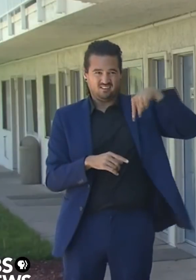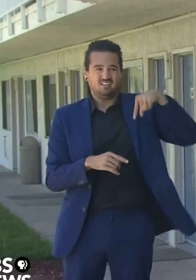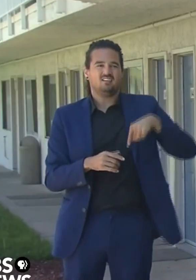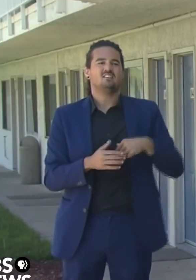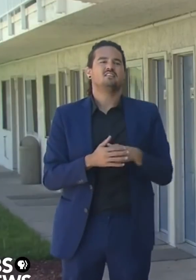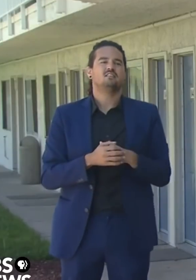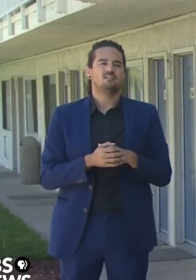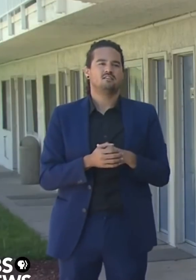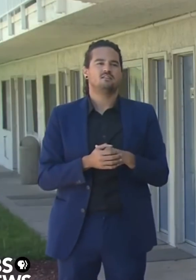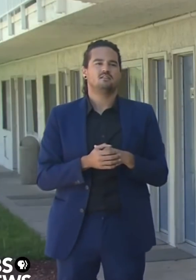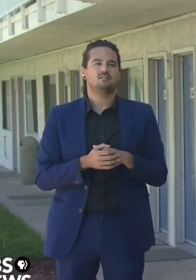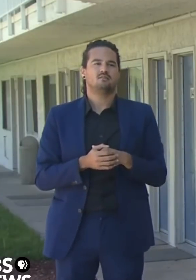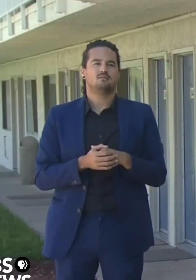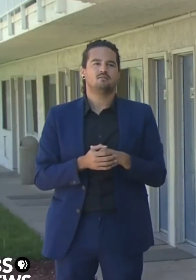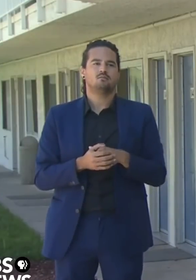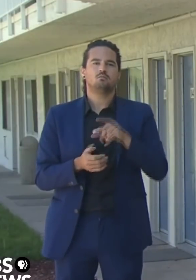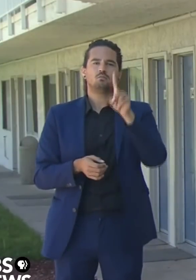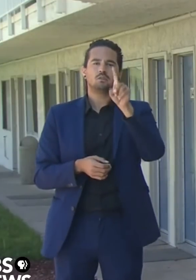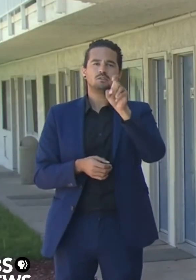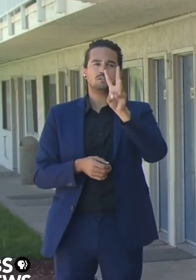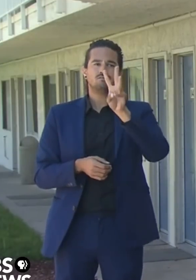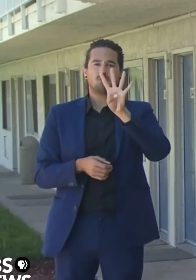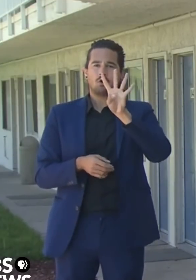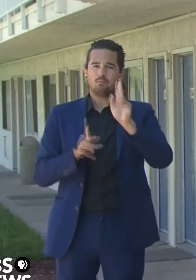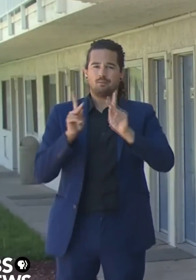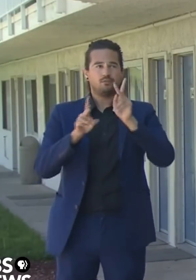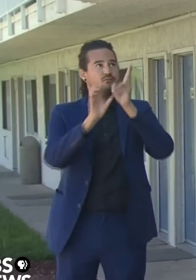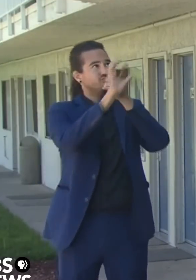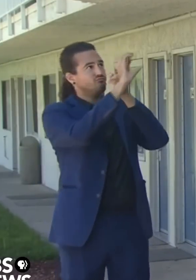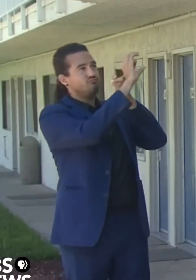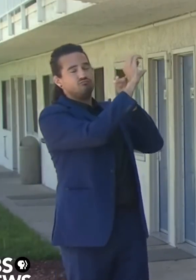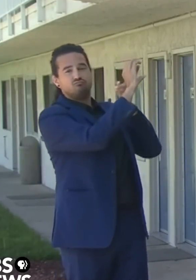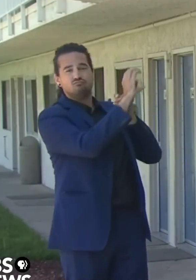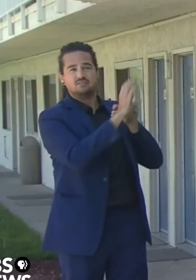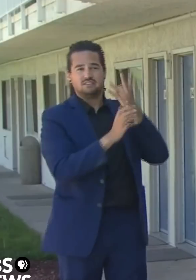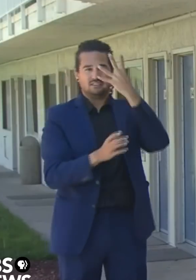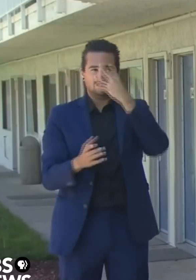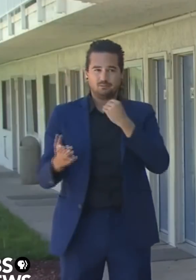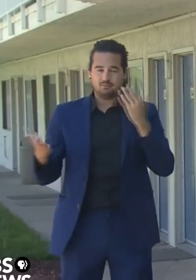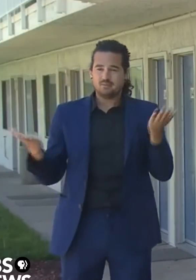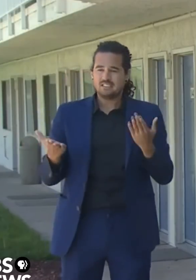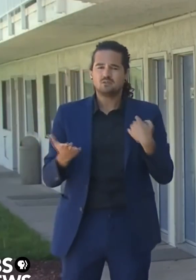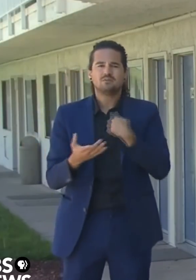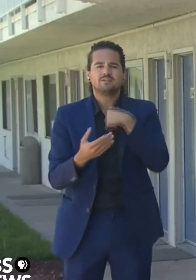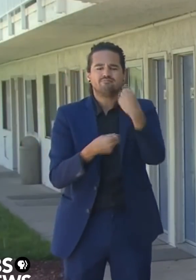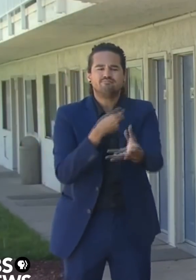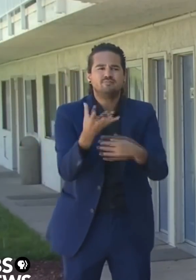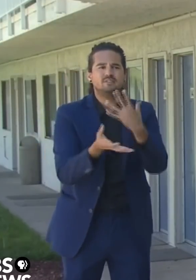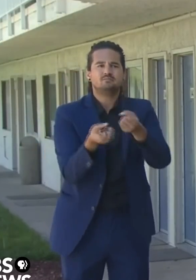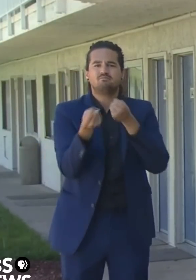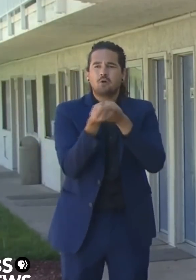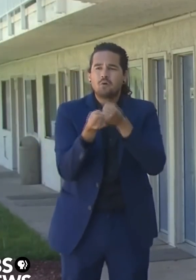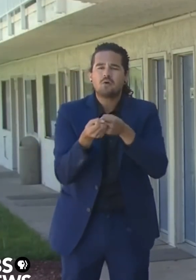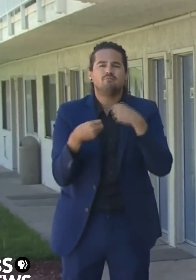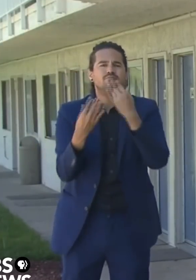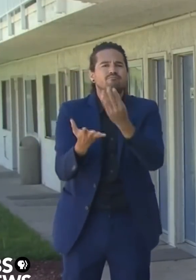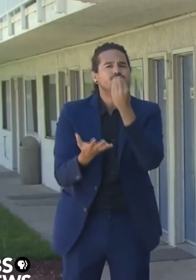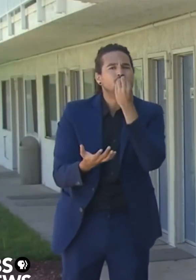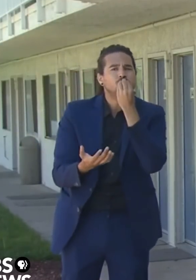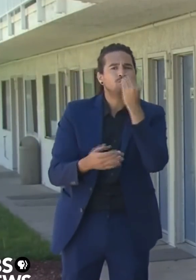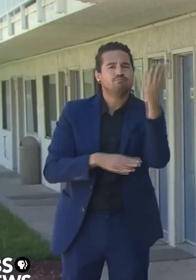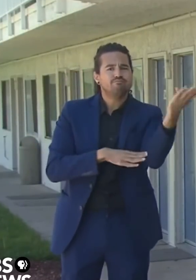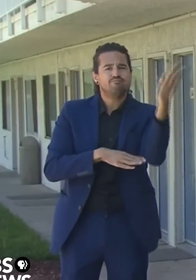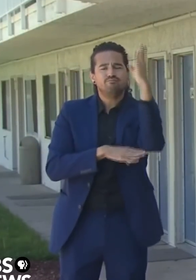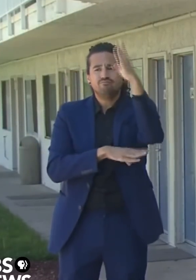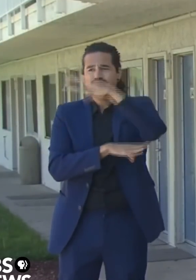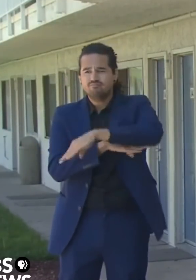individuals behind these doors, getting support services, getting three meals a day, getting the support of incredible leaders like